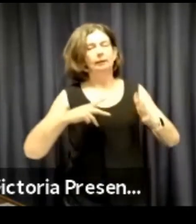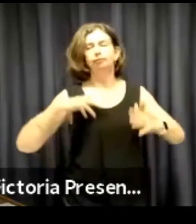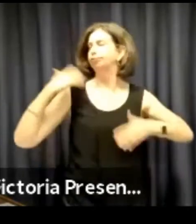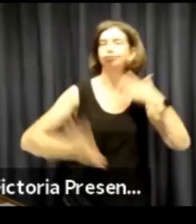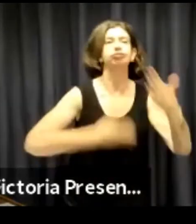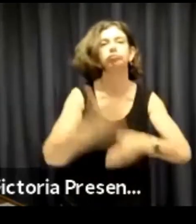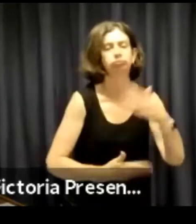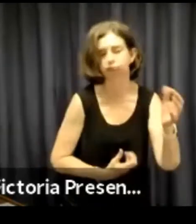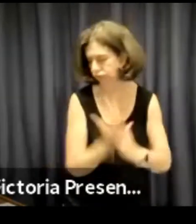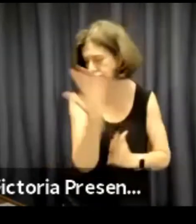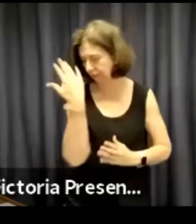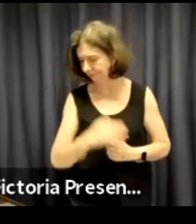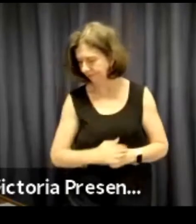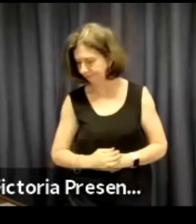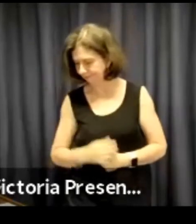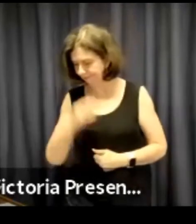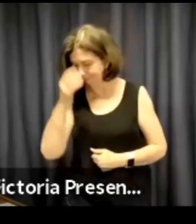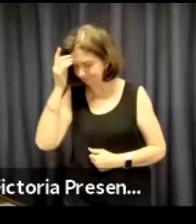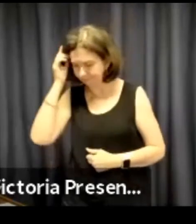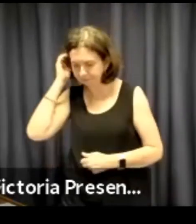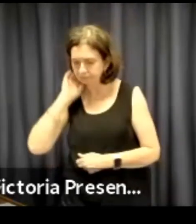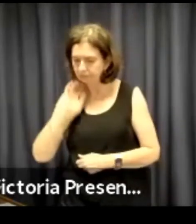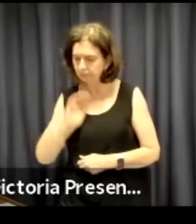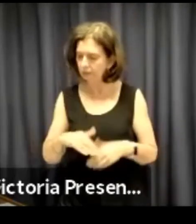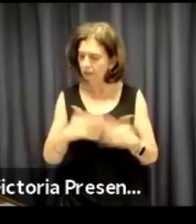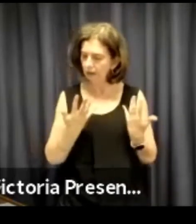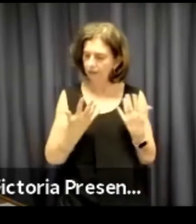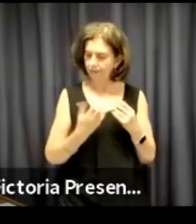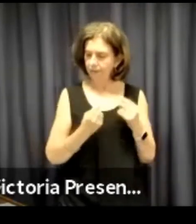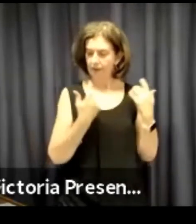And until we had Maxine come in, they reported directly to me.